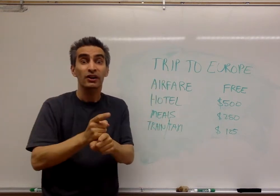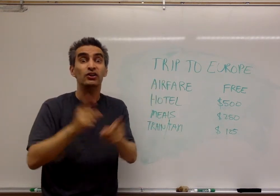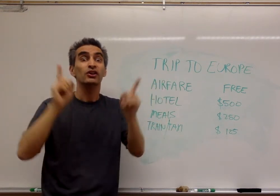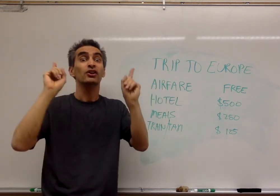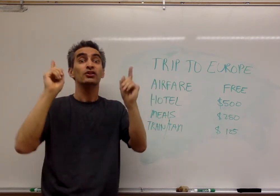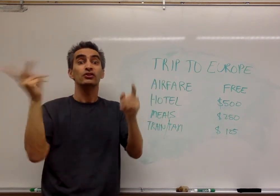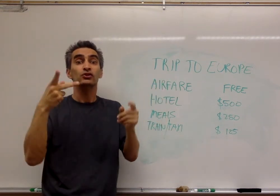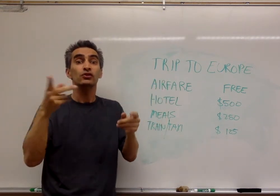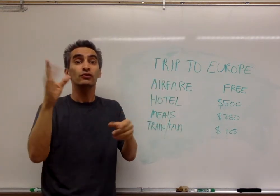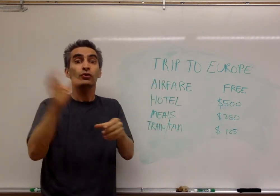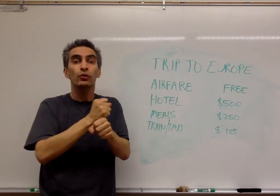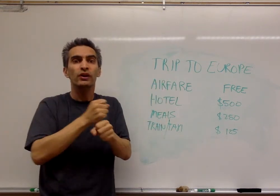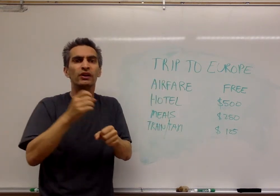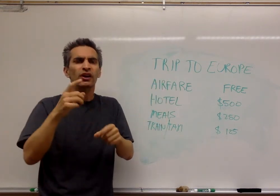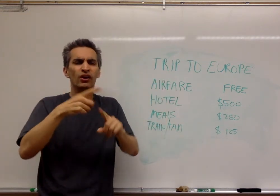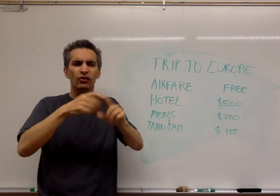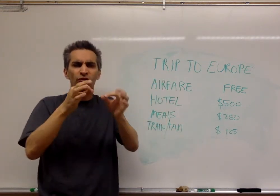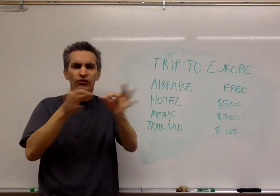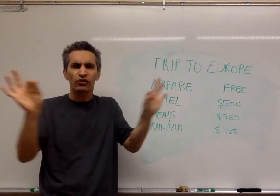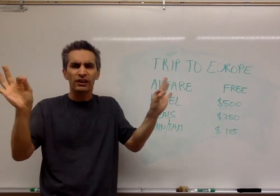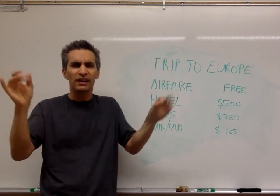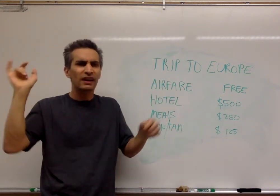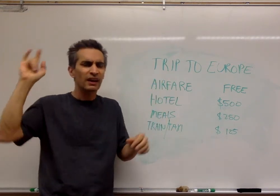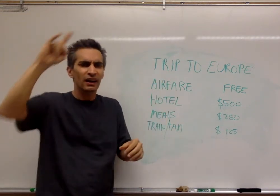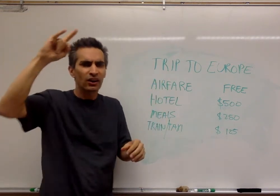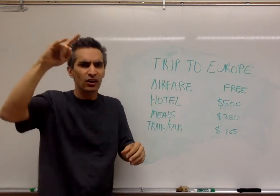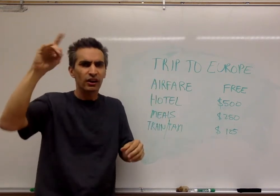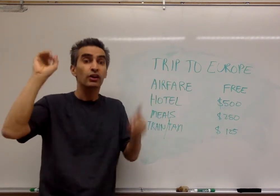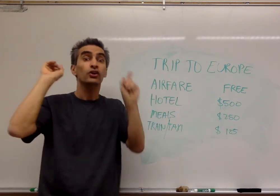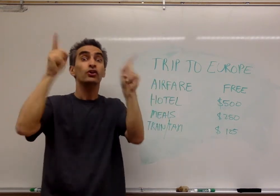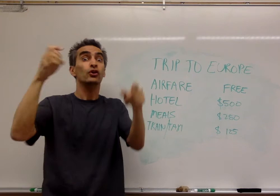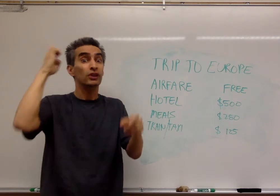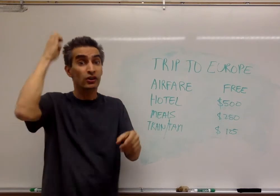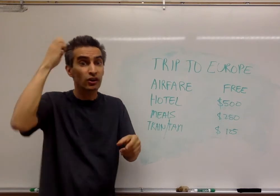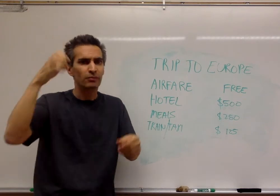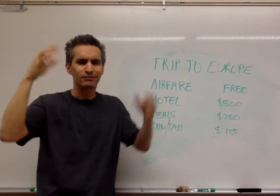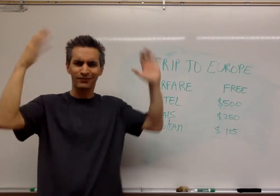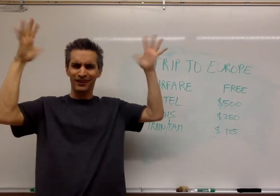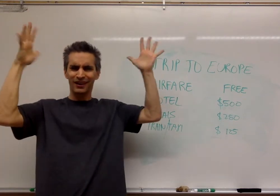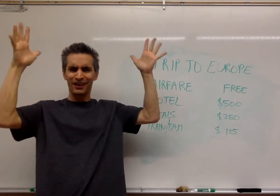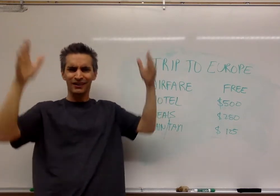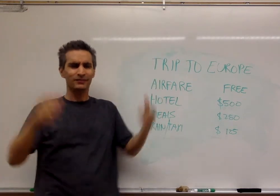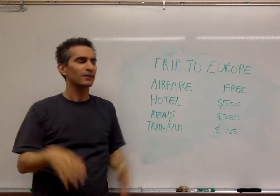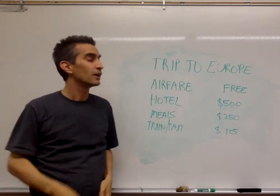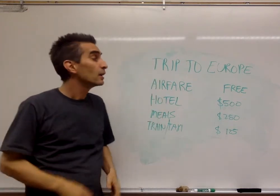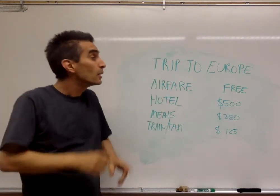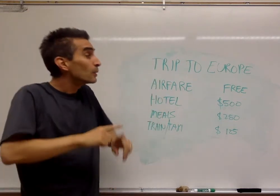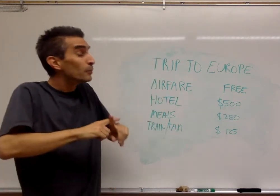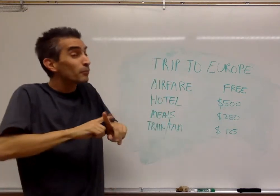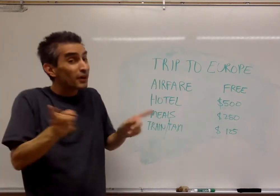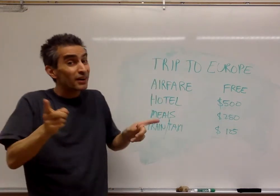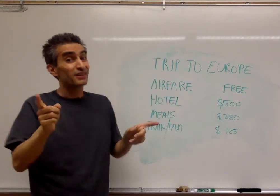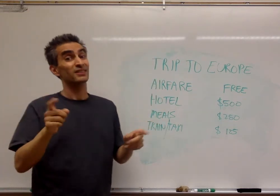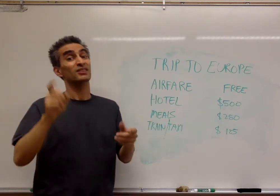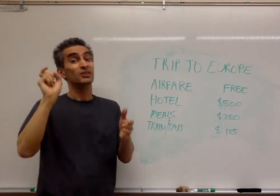That's right, Europe. The two of you get this free airfare and you're going to Europe. Yay! But